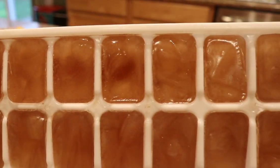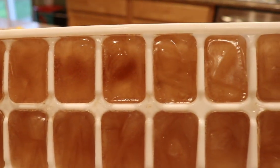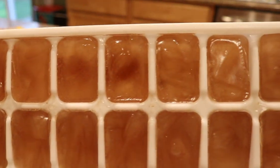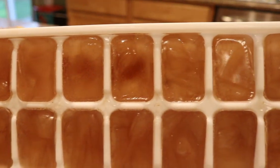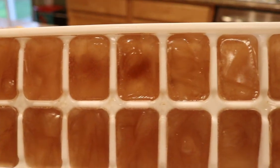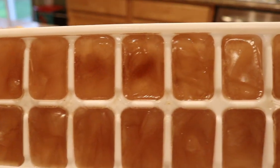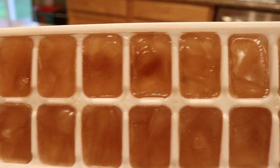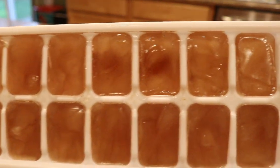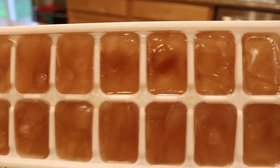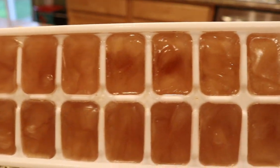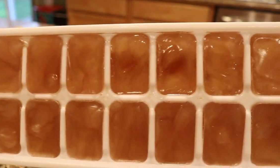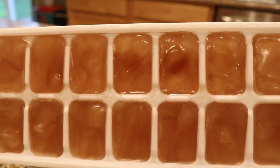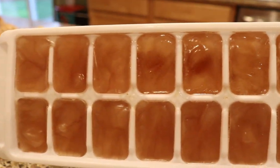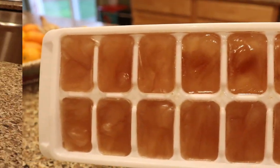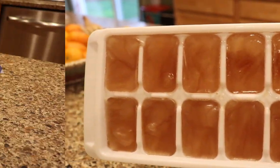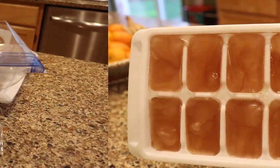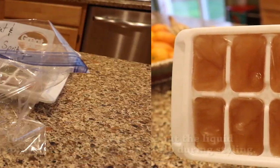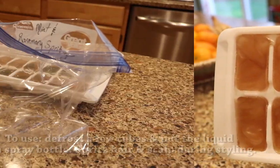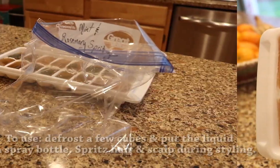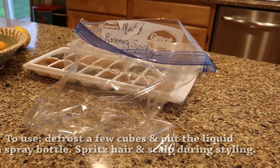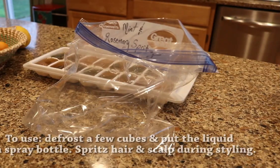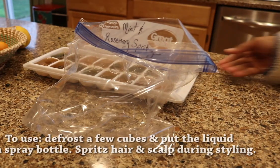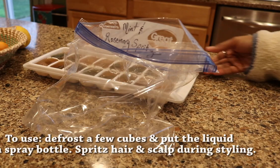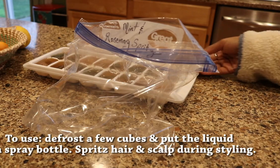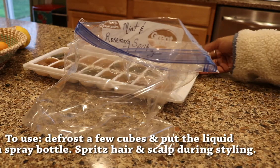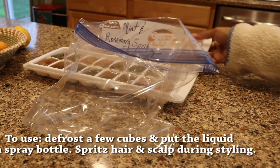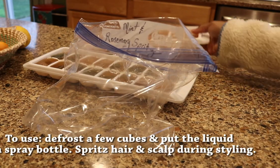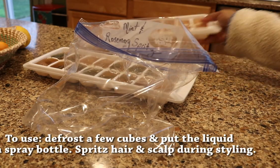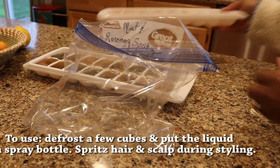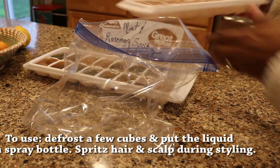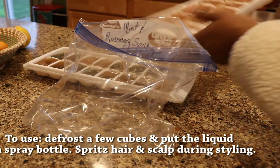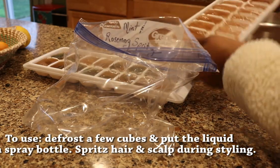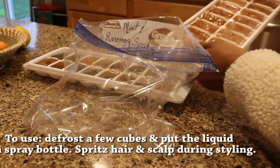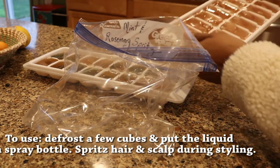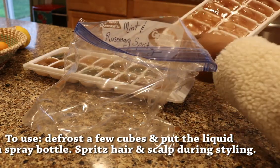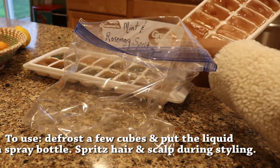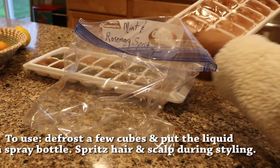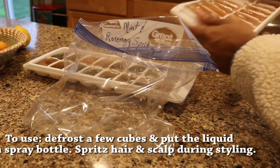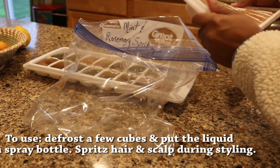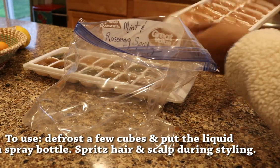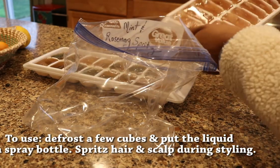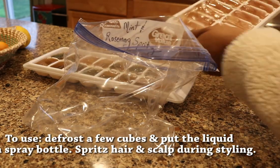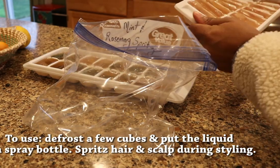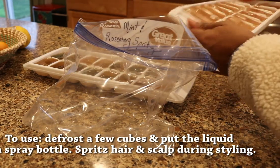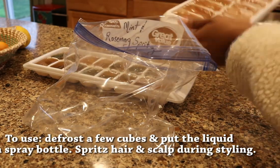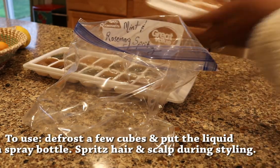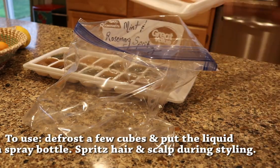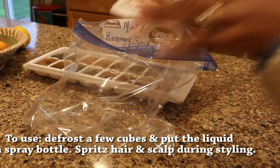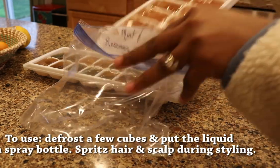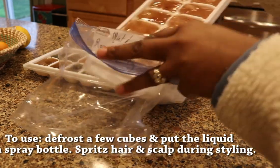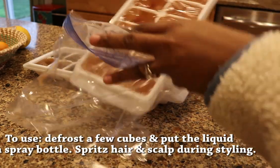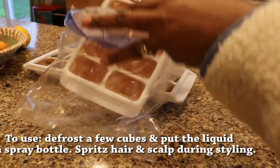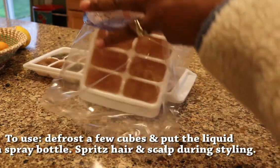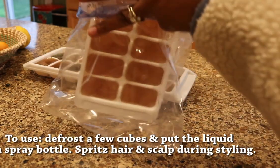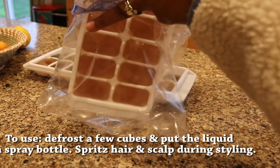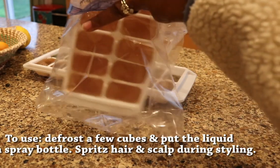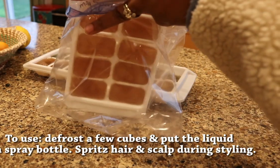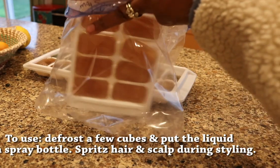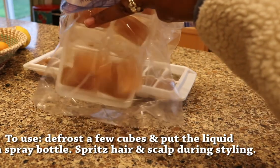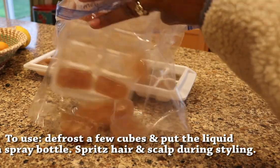So, in order to use these, all you need to do is take out the amount of cubes that you need for the length of your hair. Go ahead and